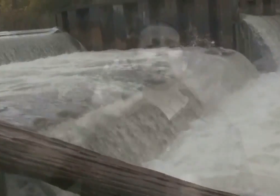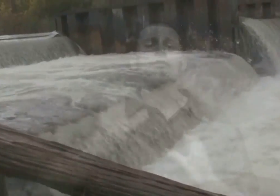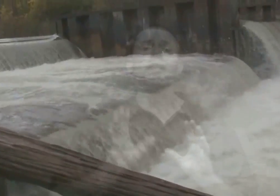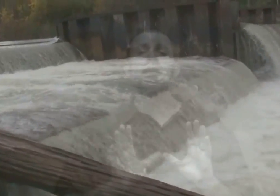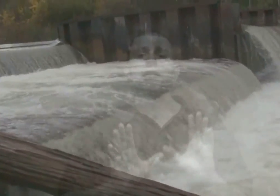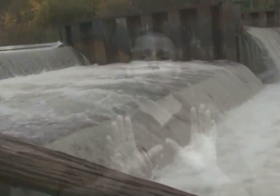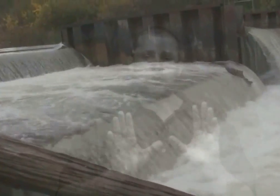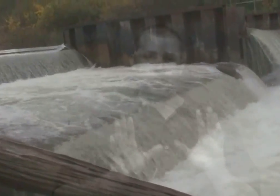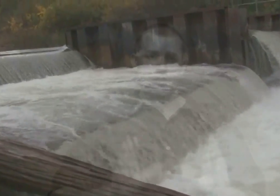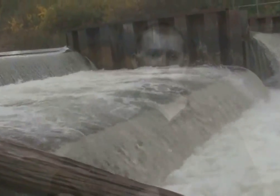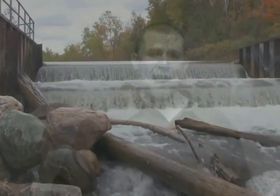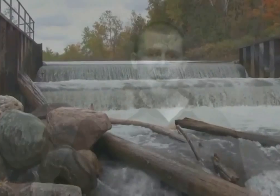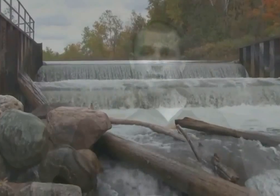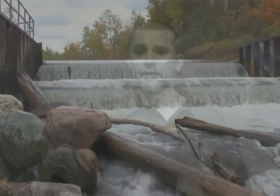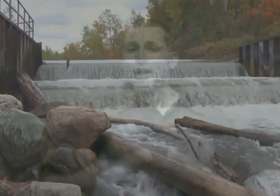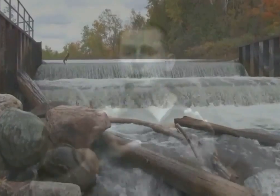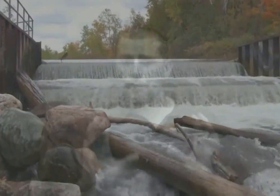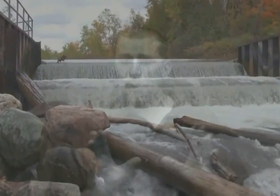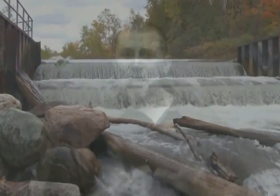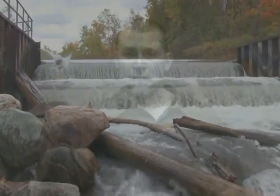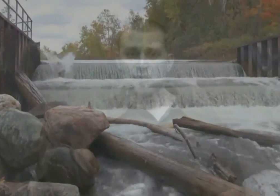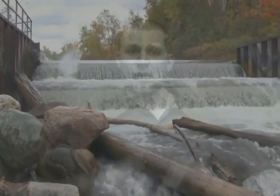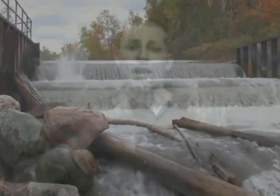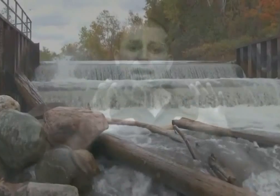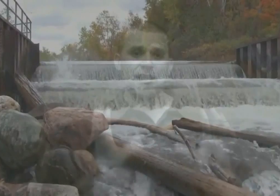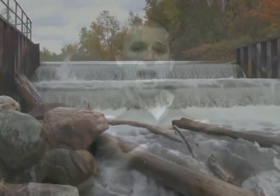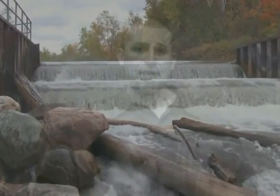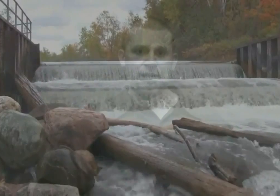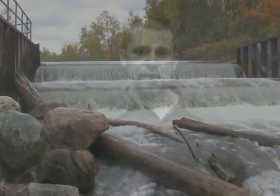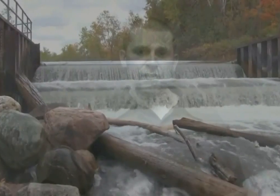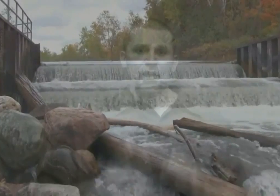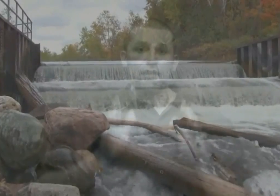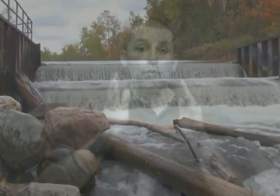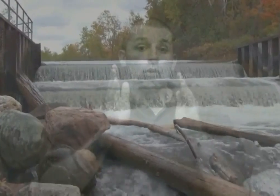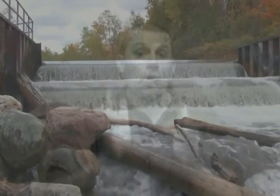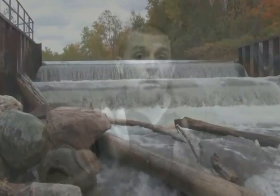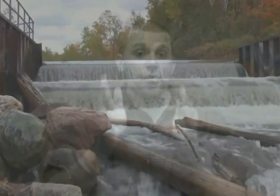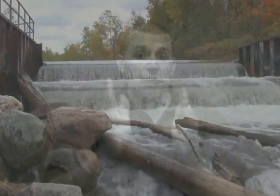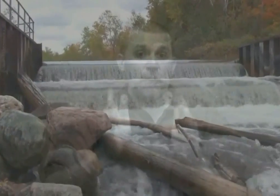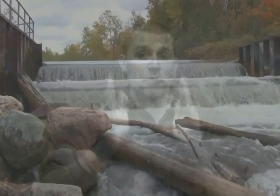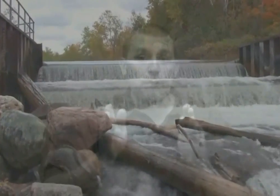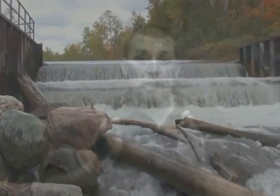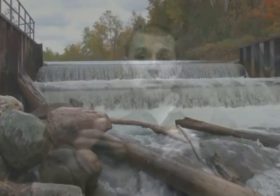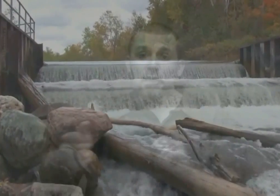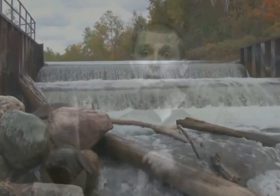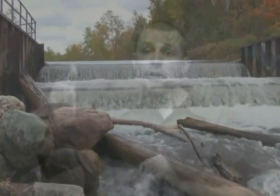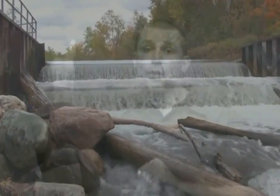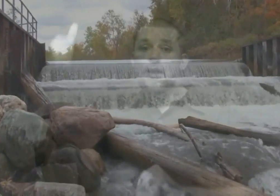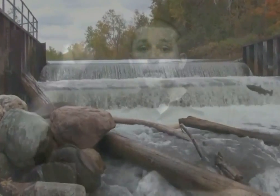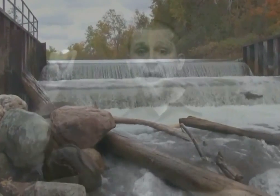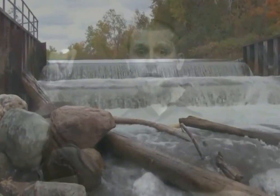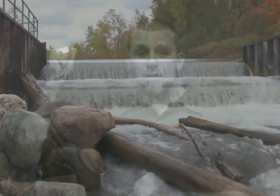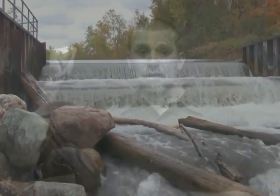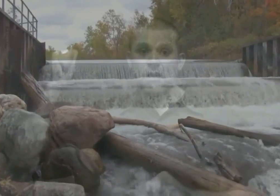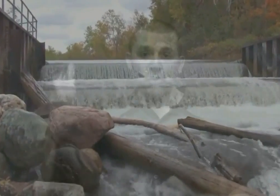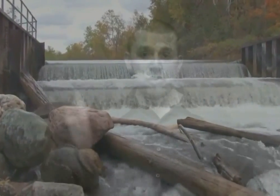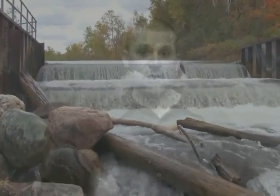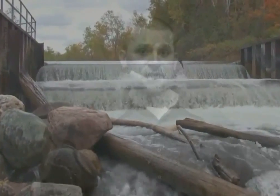give in to the desires and the pains and the ideas that will cause them to be carried away back to the ocean of